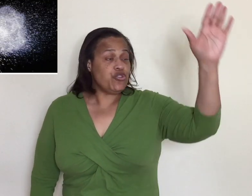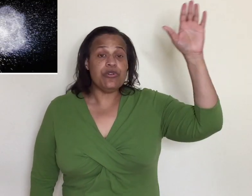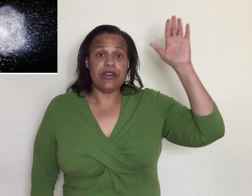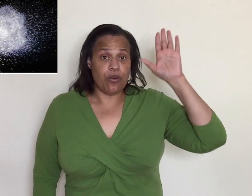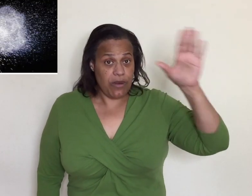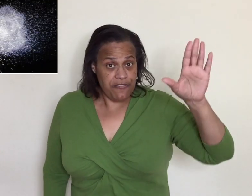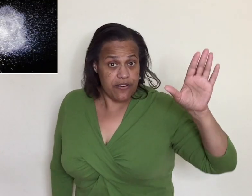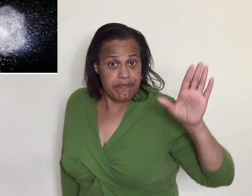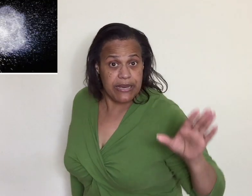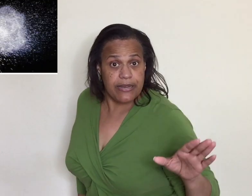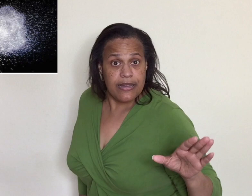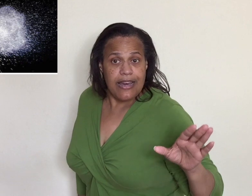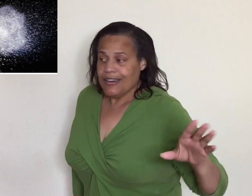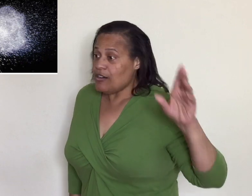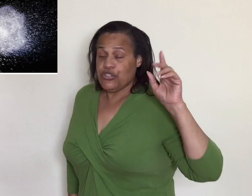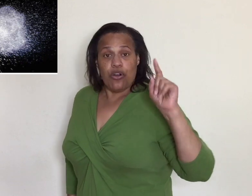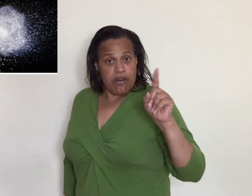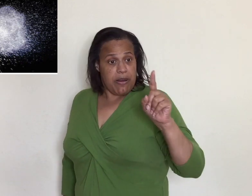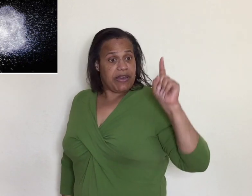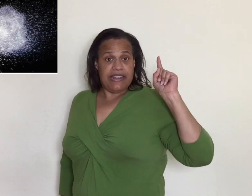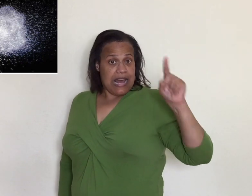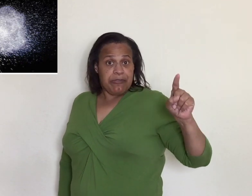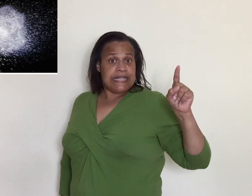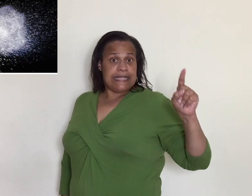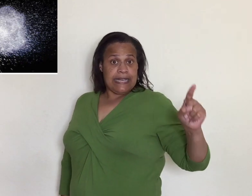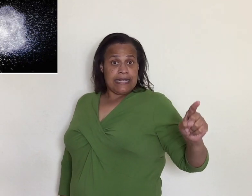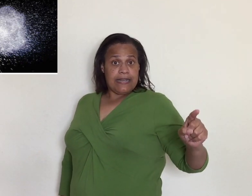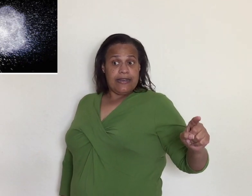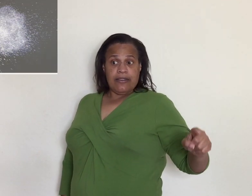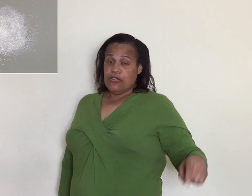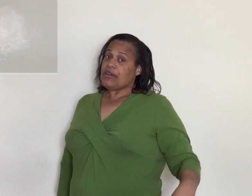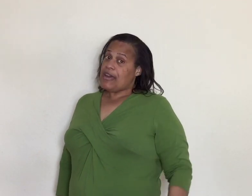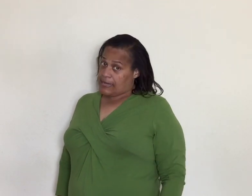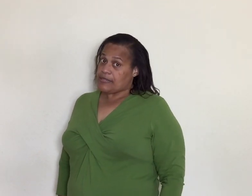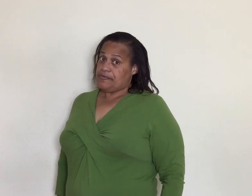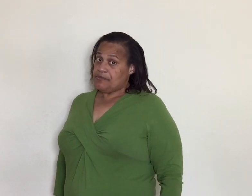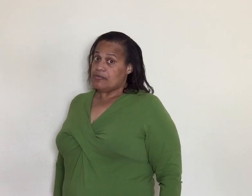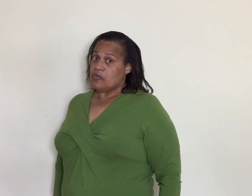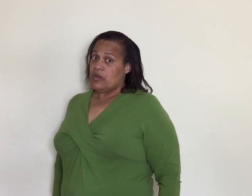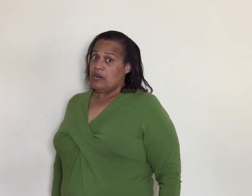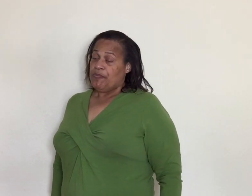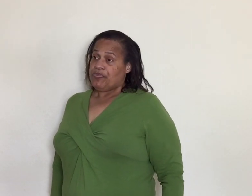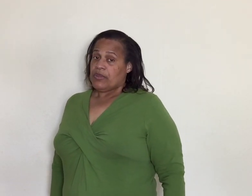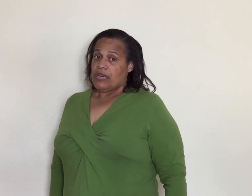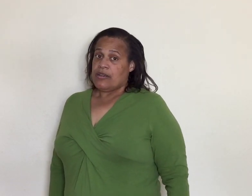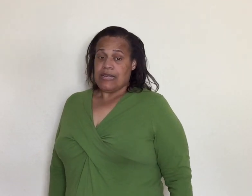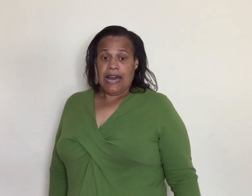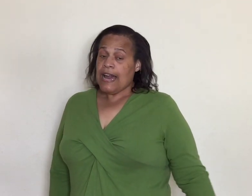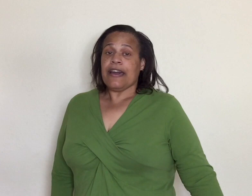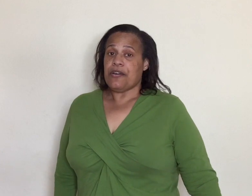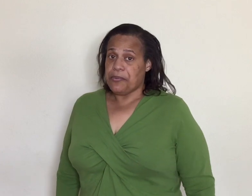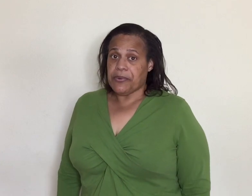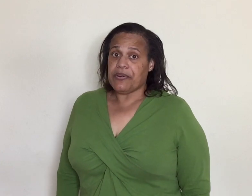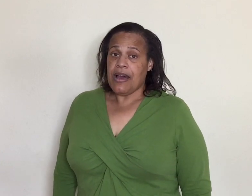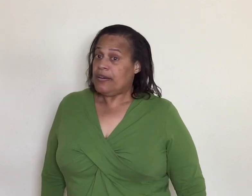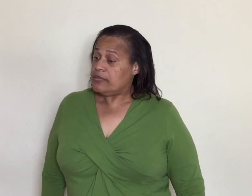you get away from me because your grandma cannot be sick you can ask them because i gotta go to work um